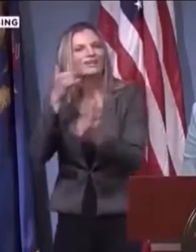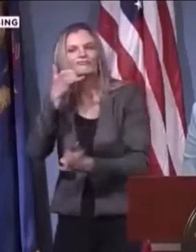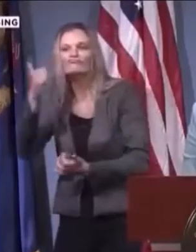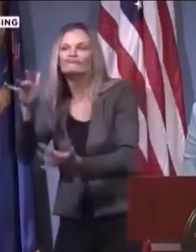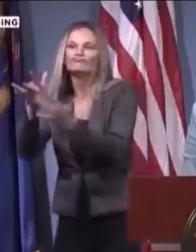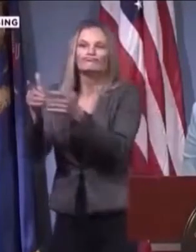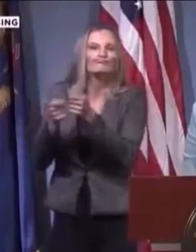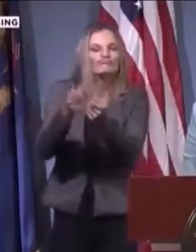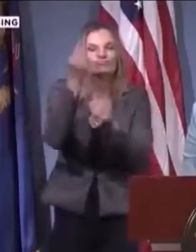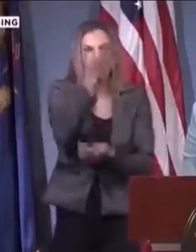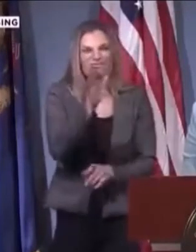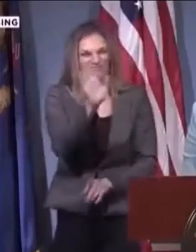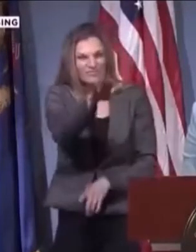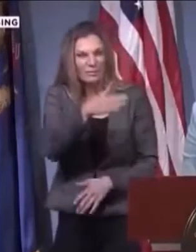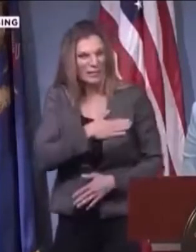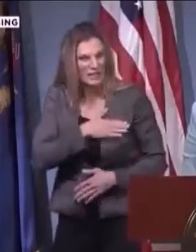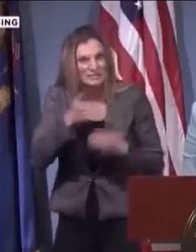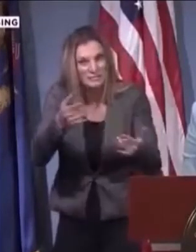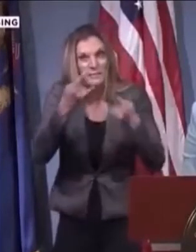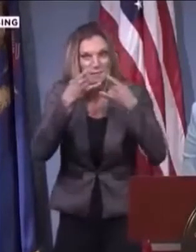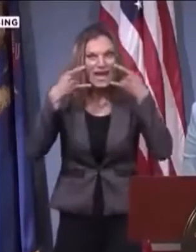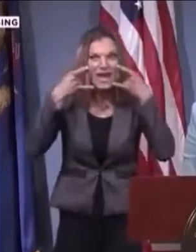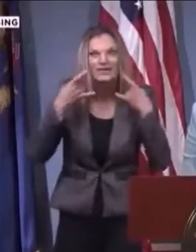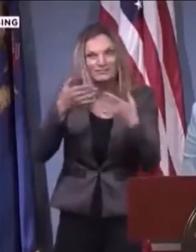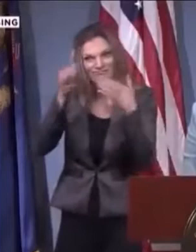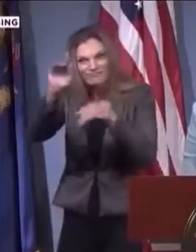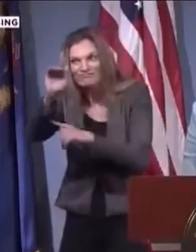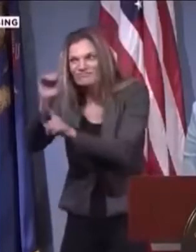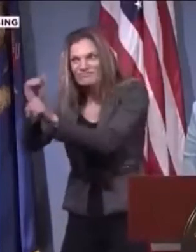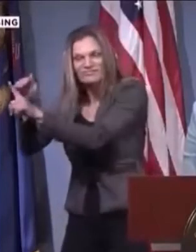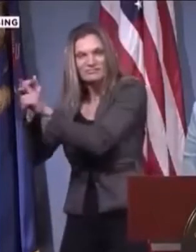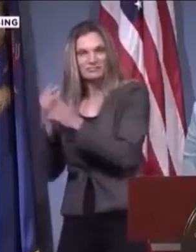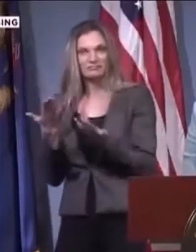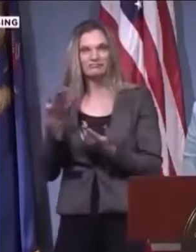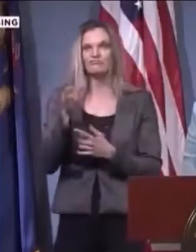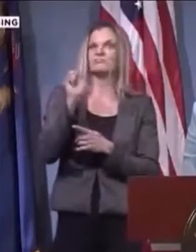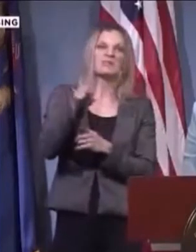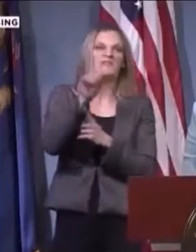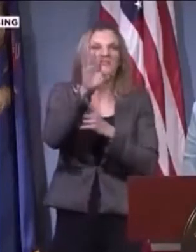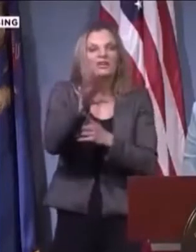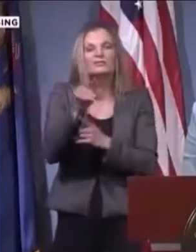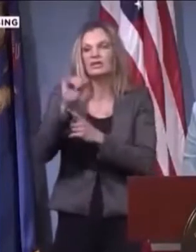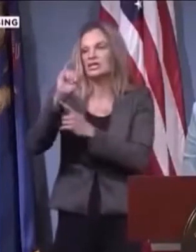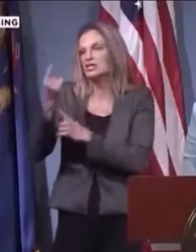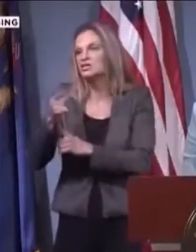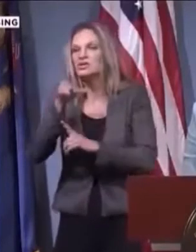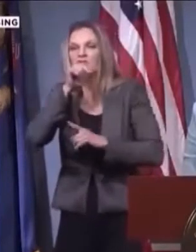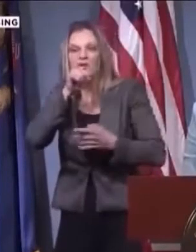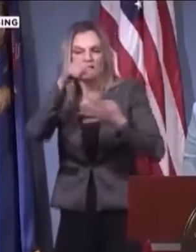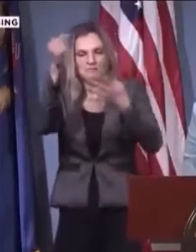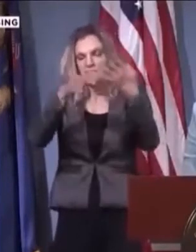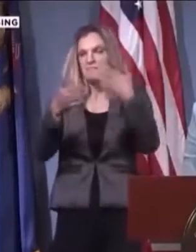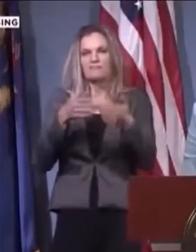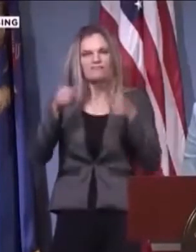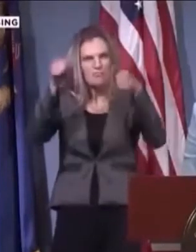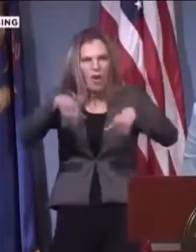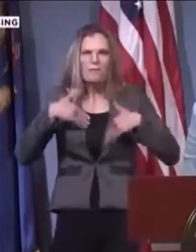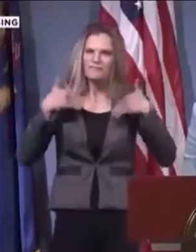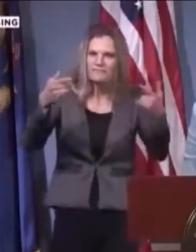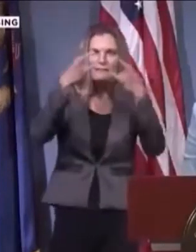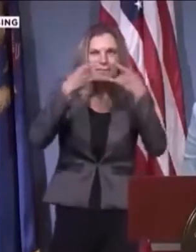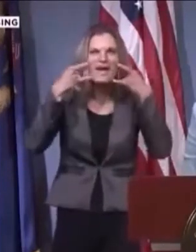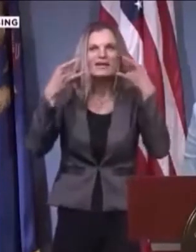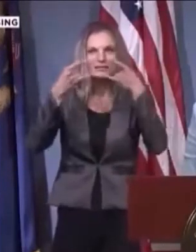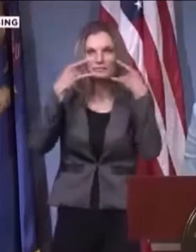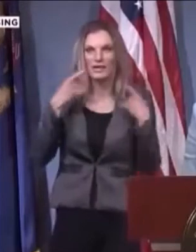that are wearing a mask because of political motivations, there are people that are also wearing a mask because they've been